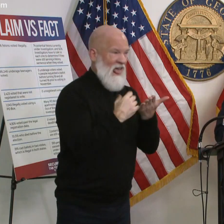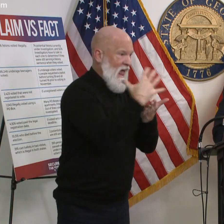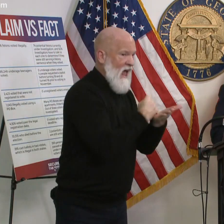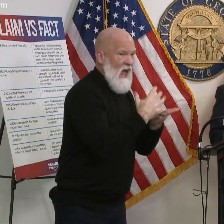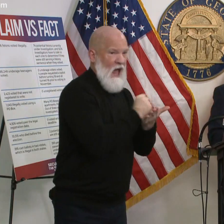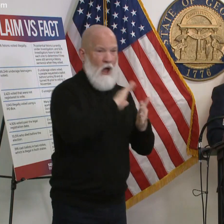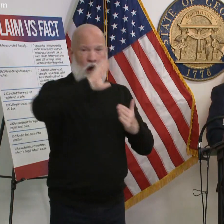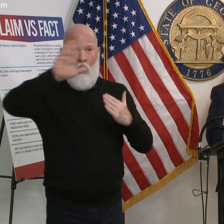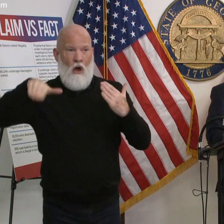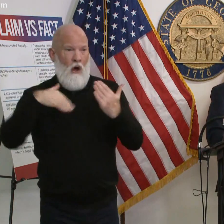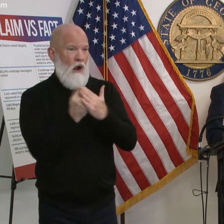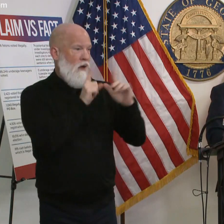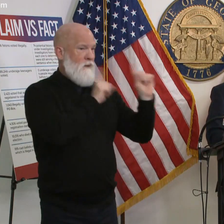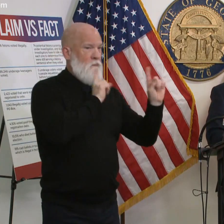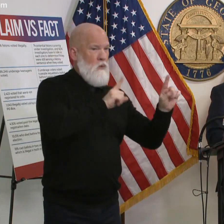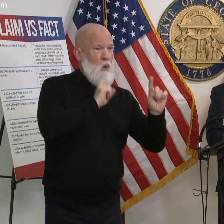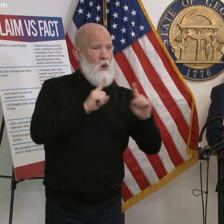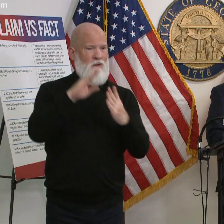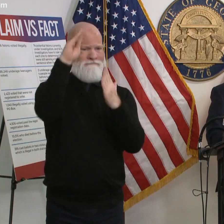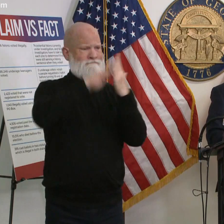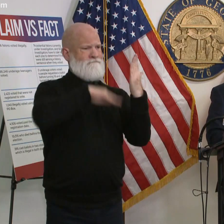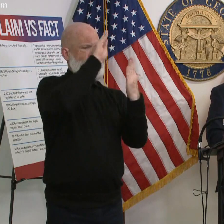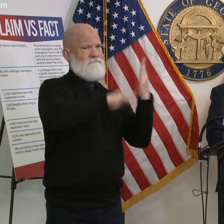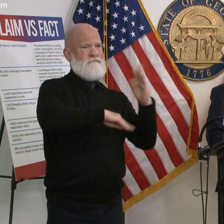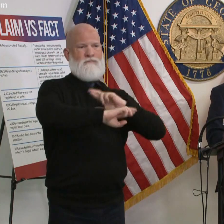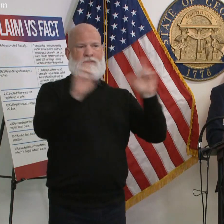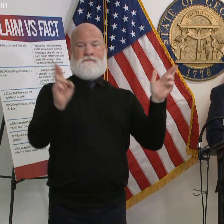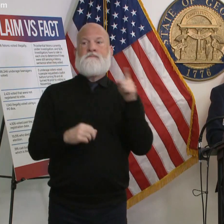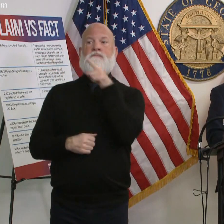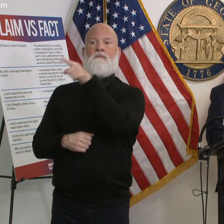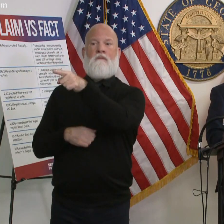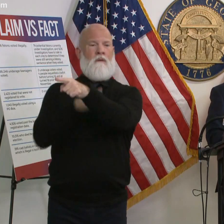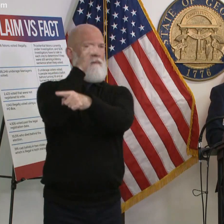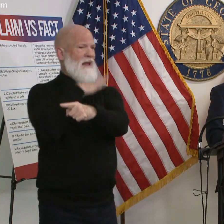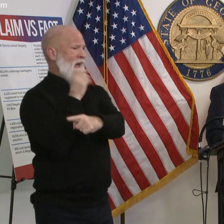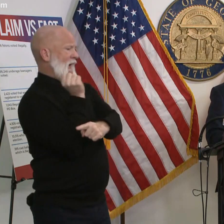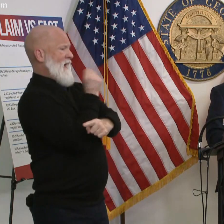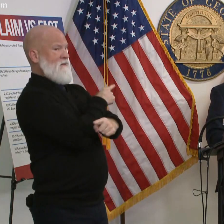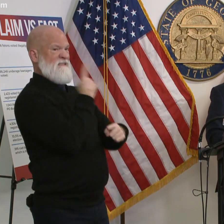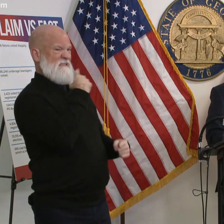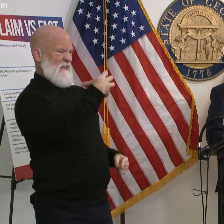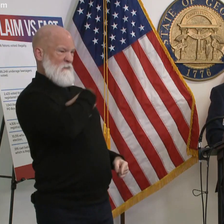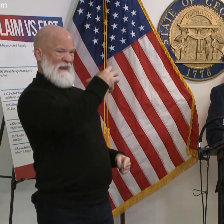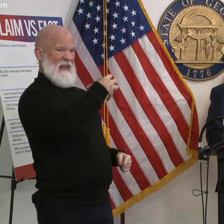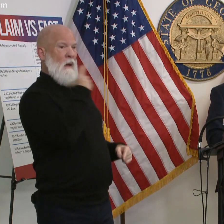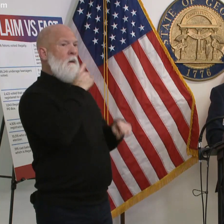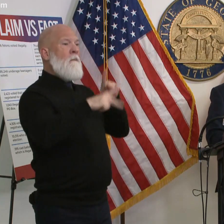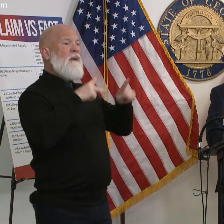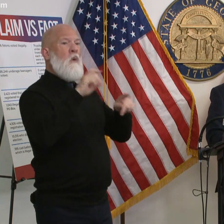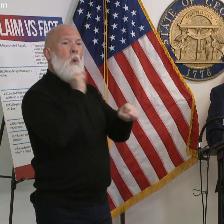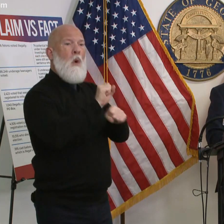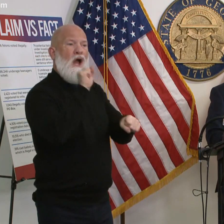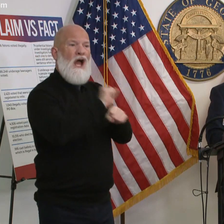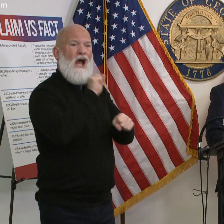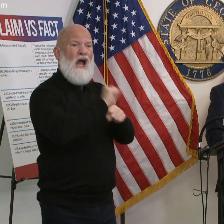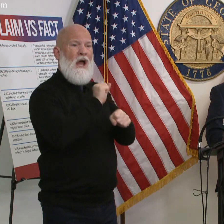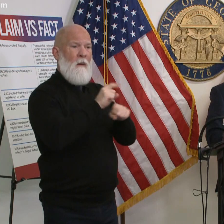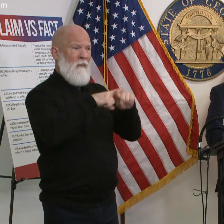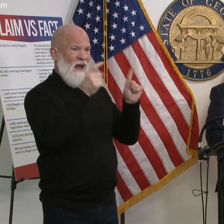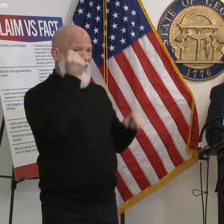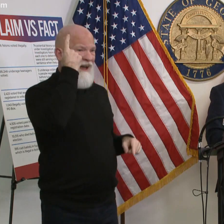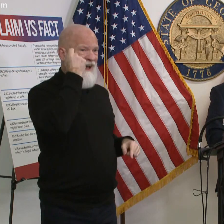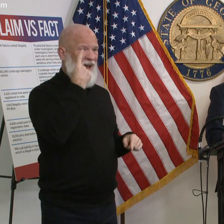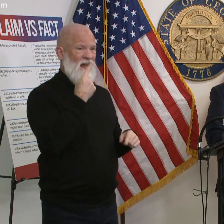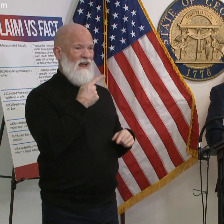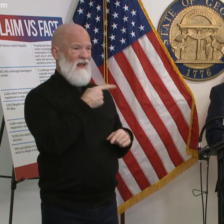there's a few complaints about people not being let off work to vote if that's something your office has heard and georgia